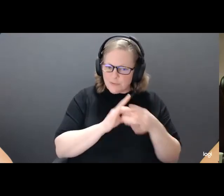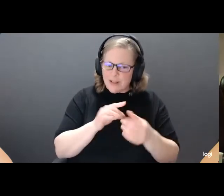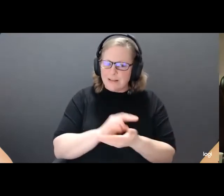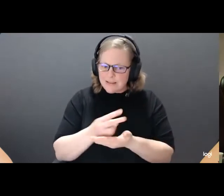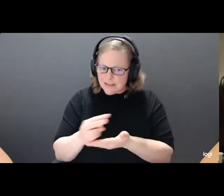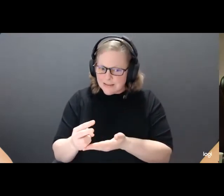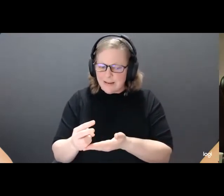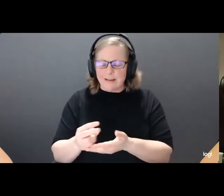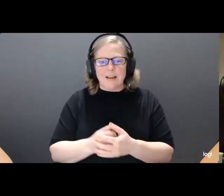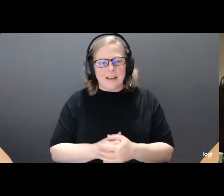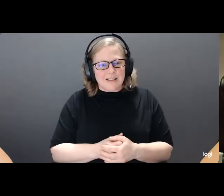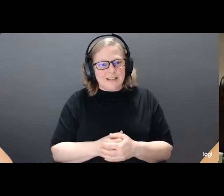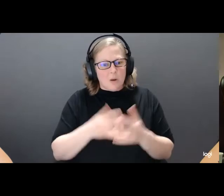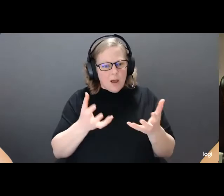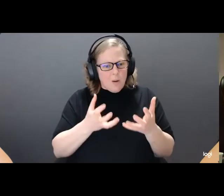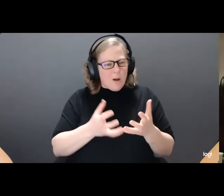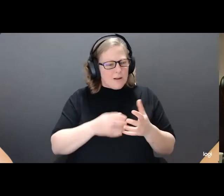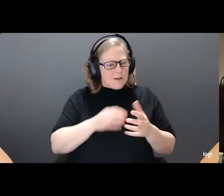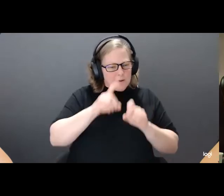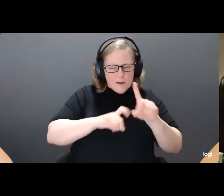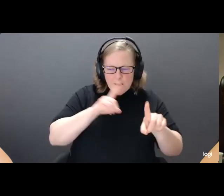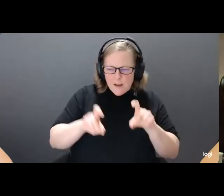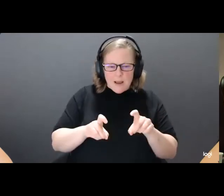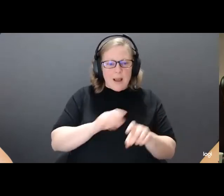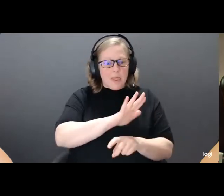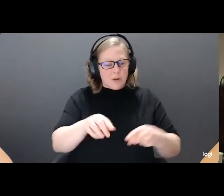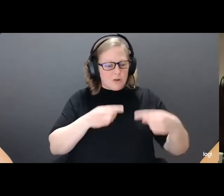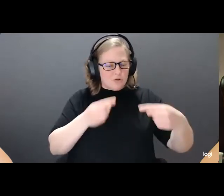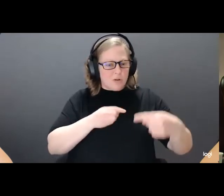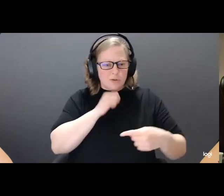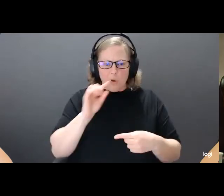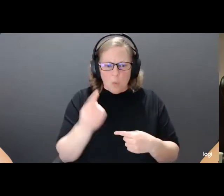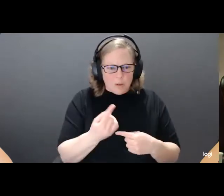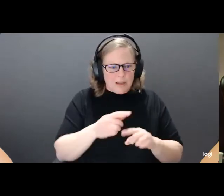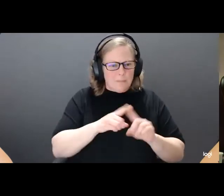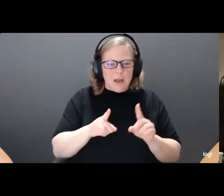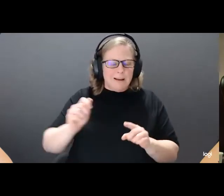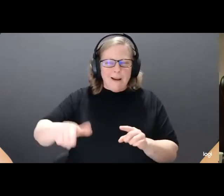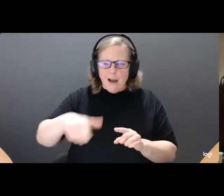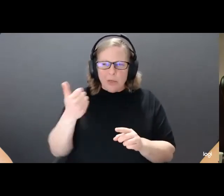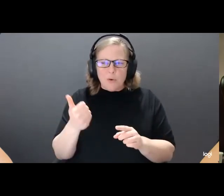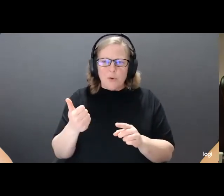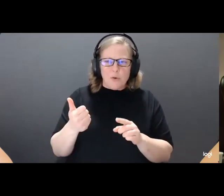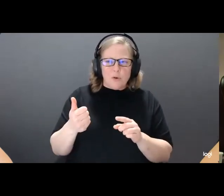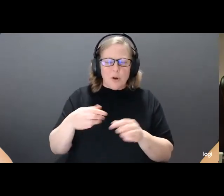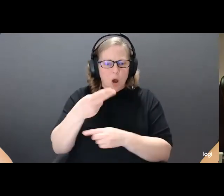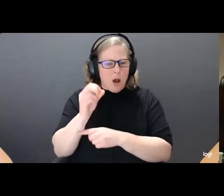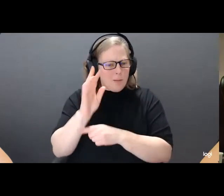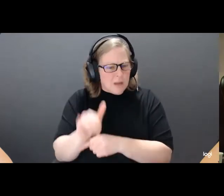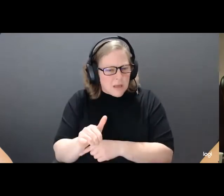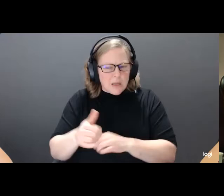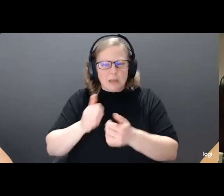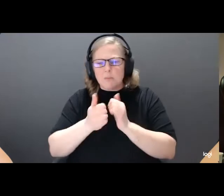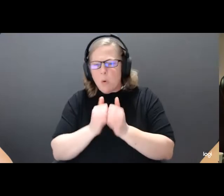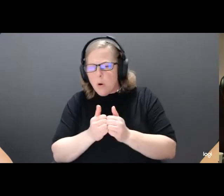and any interest outside of just their struggles in dyslexia, such as sports or lessons that they participated in, and many of the kids were very active